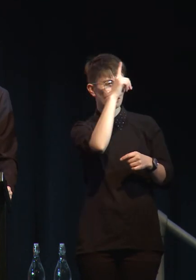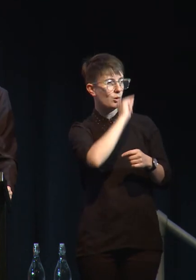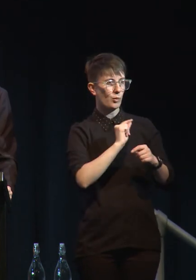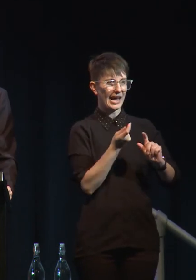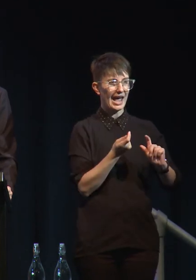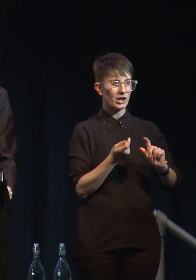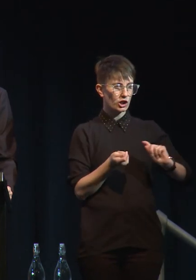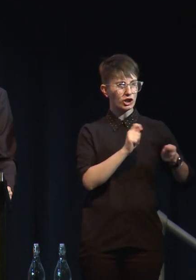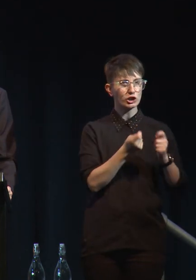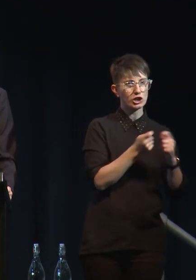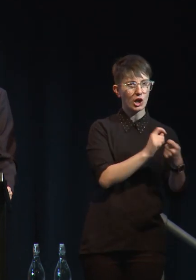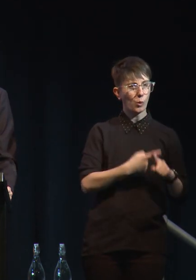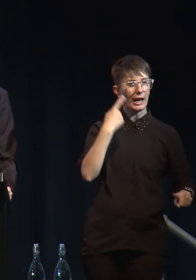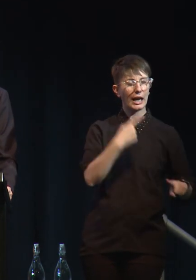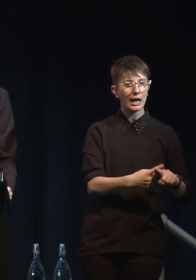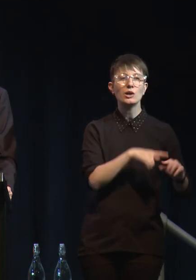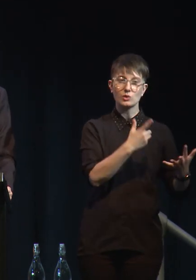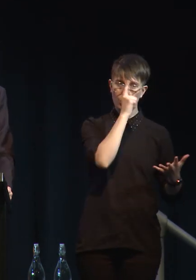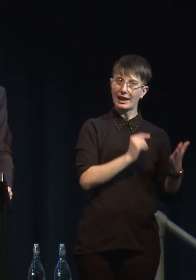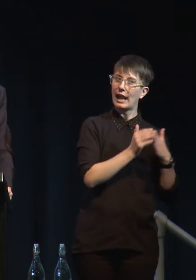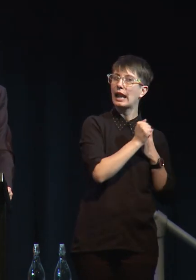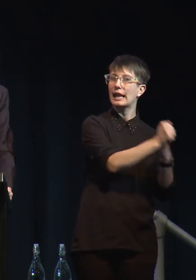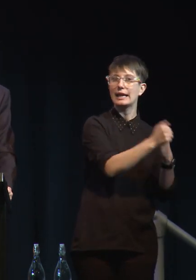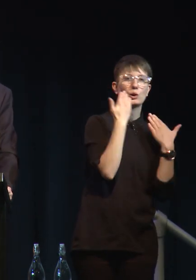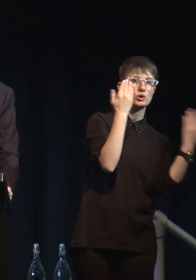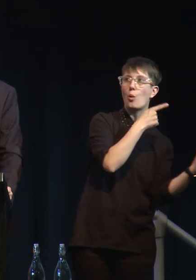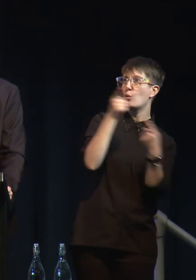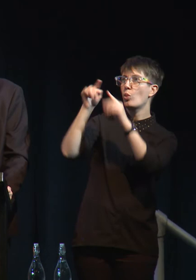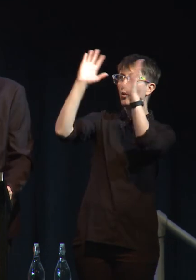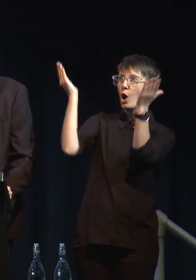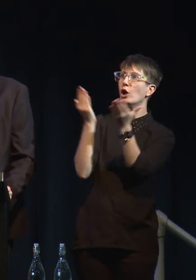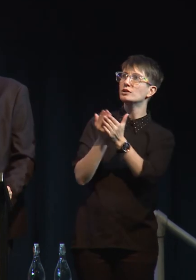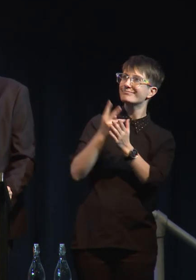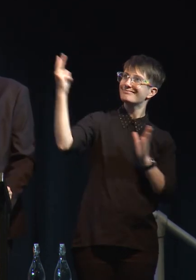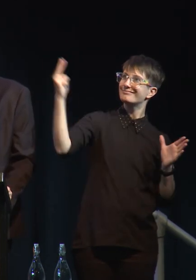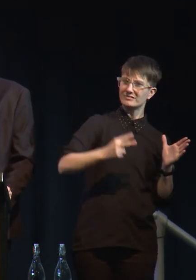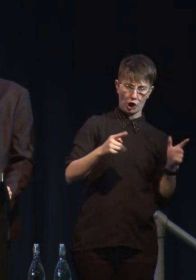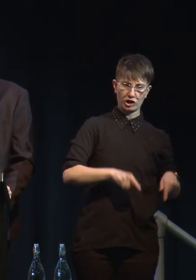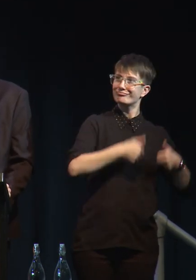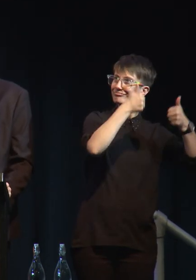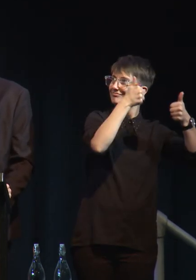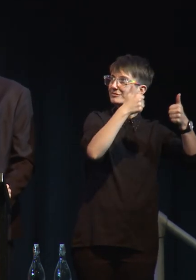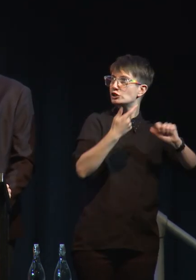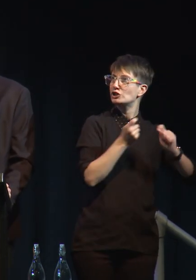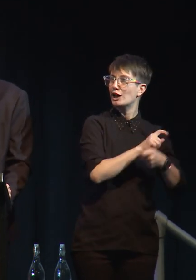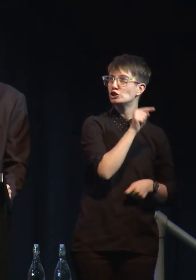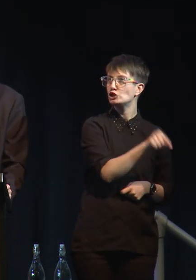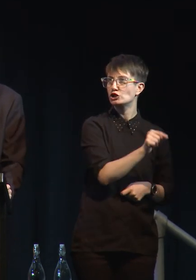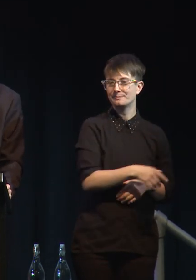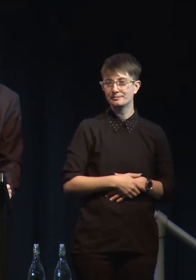of the world what this looks like. And I think we're going to, and Susie's going to say one more thing.